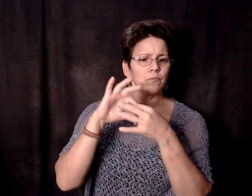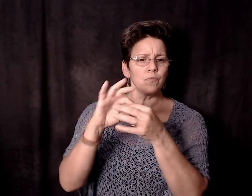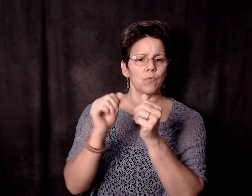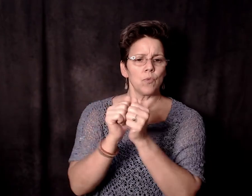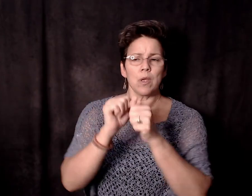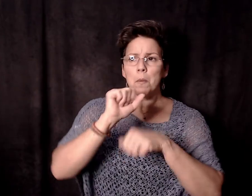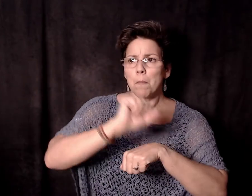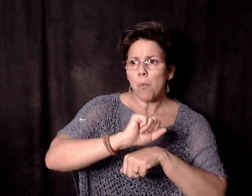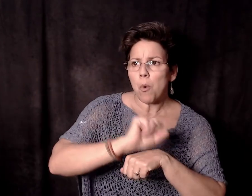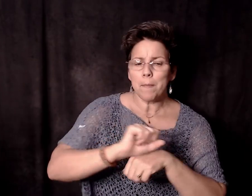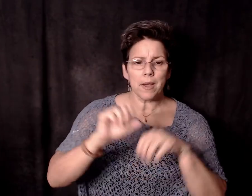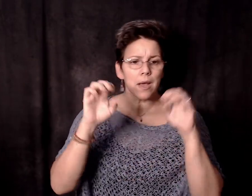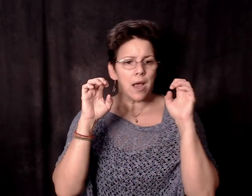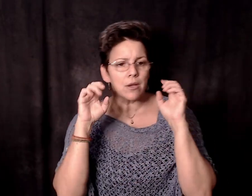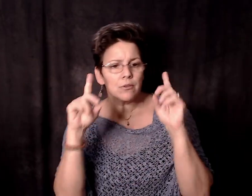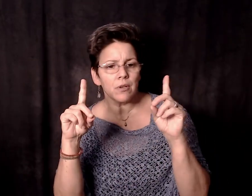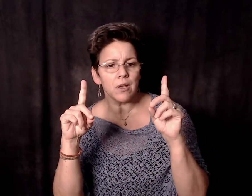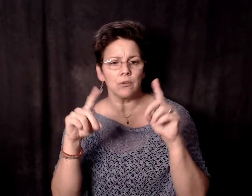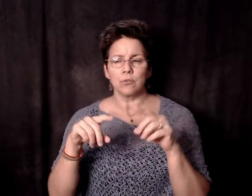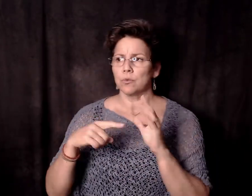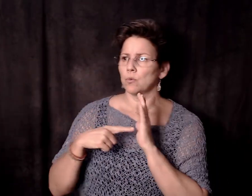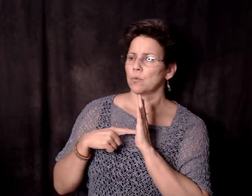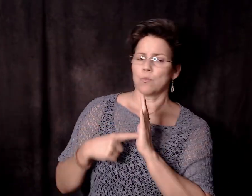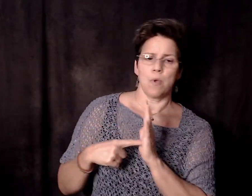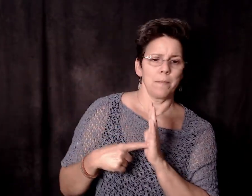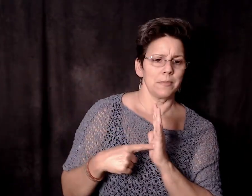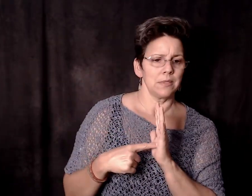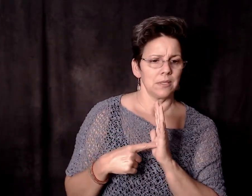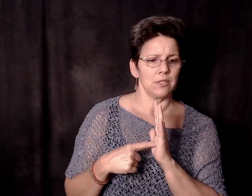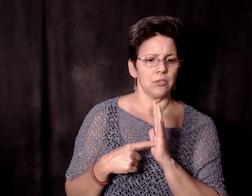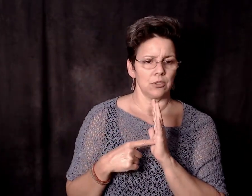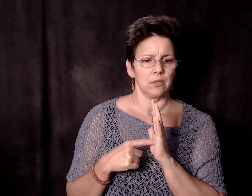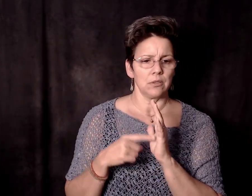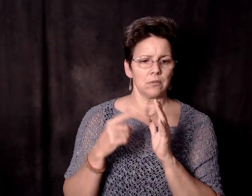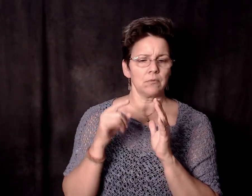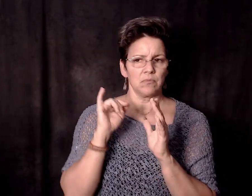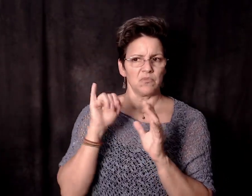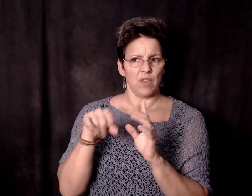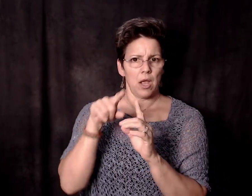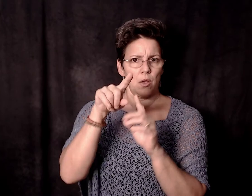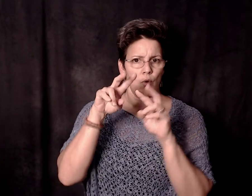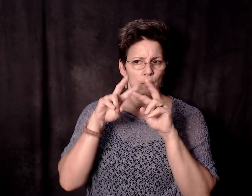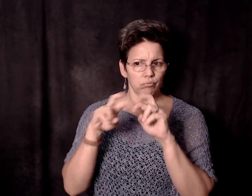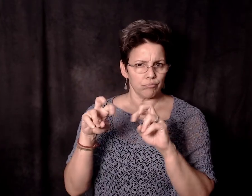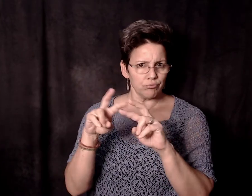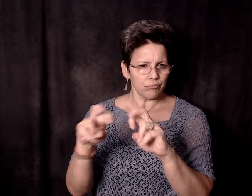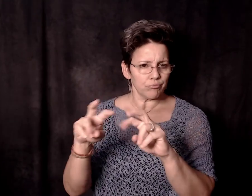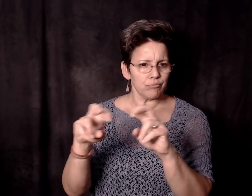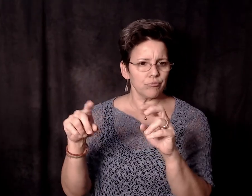so let's talk about it. So what are the things that make you mad? What are the things that make you mad? Your attitude.